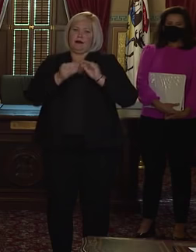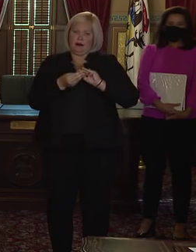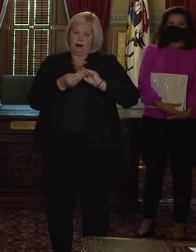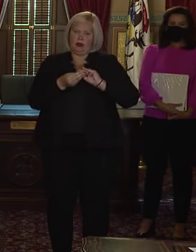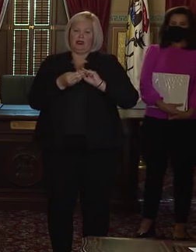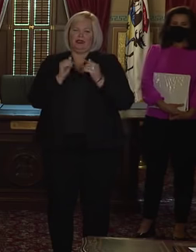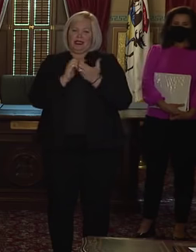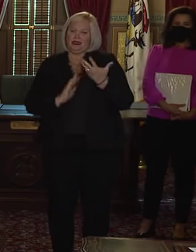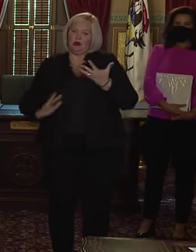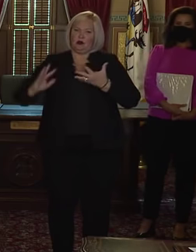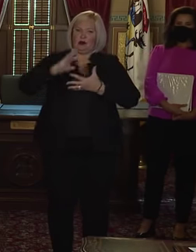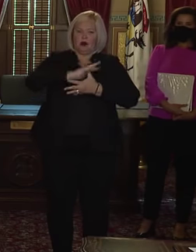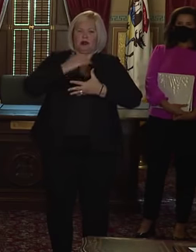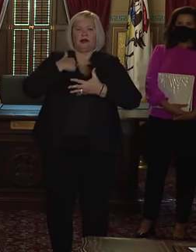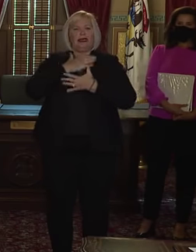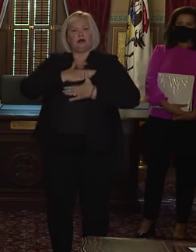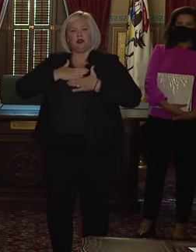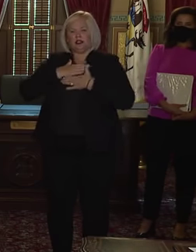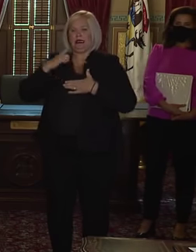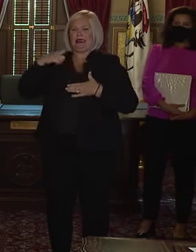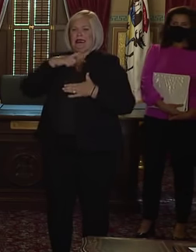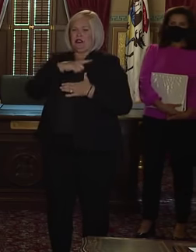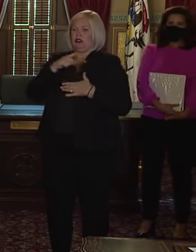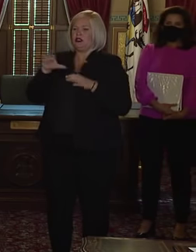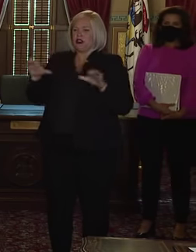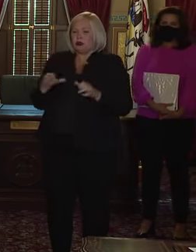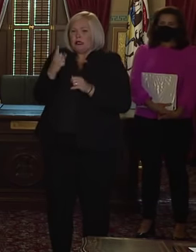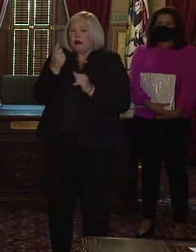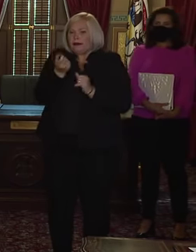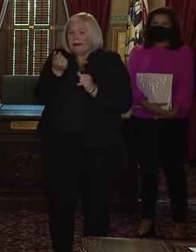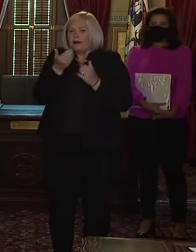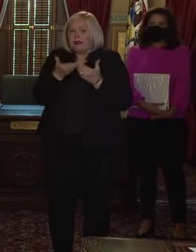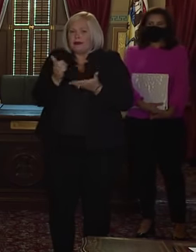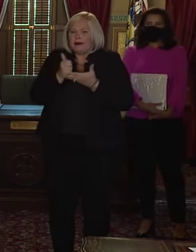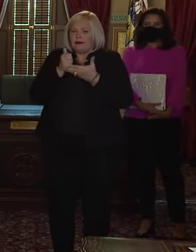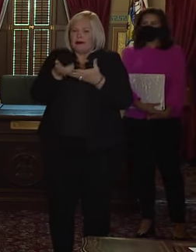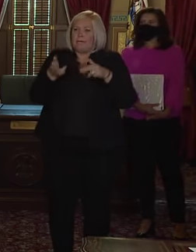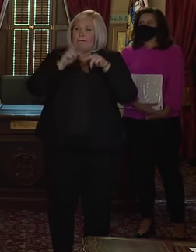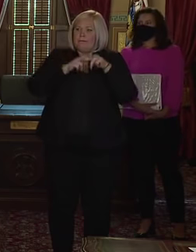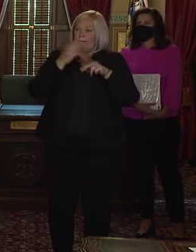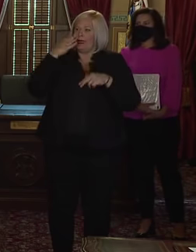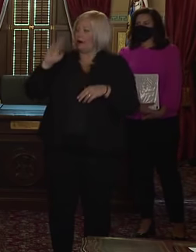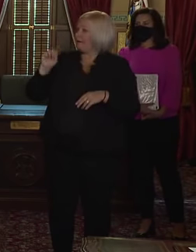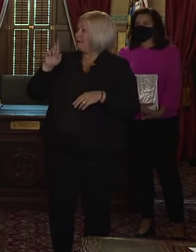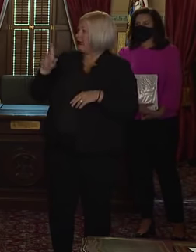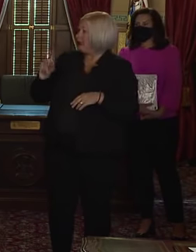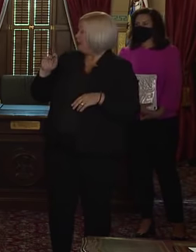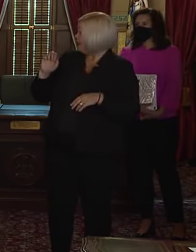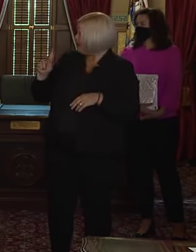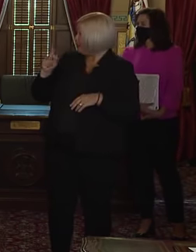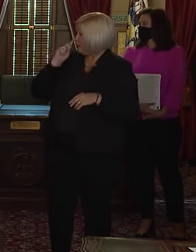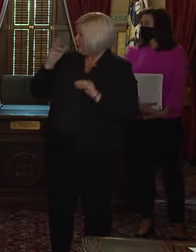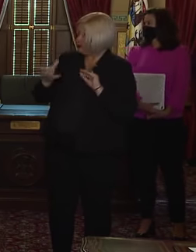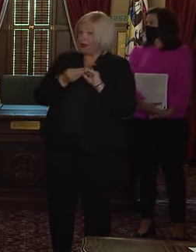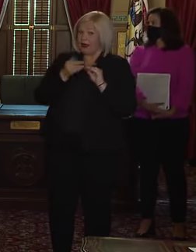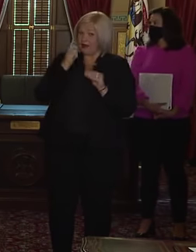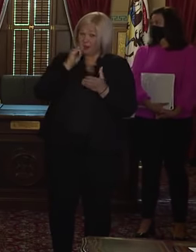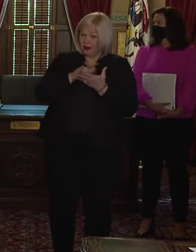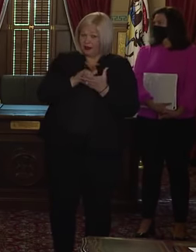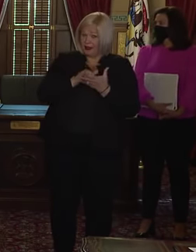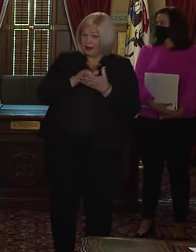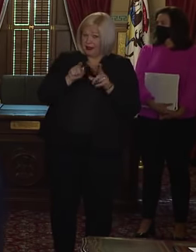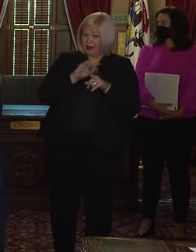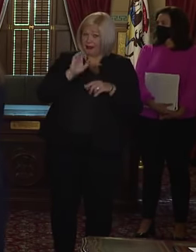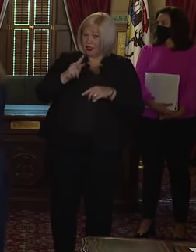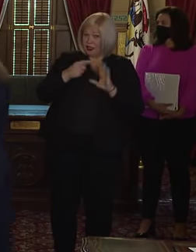and we appreciate the legislature taking one small step to assist us. I don't know, Mary Clark, if you'd like to add anything to that as a